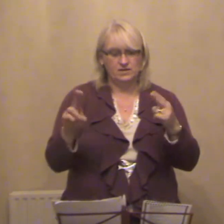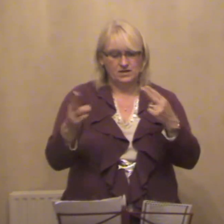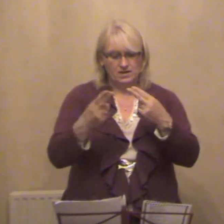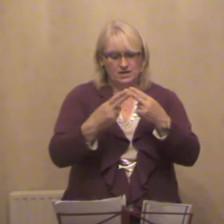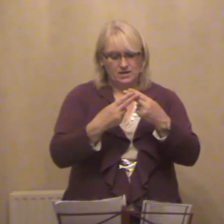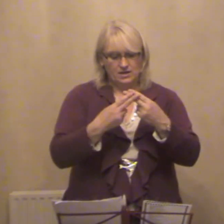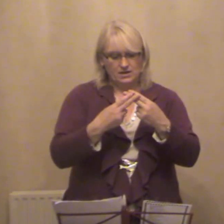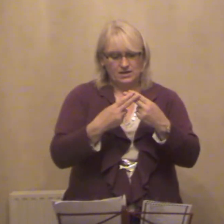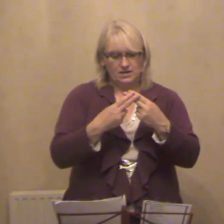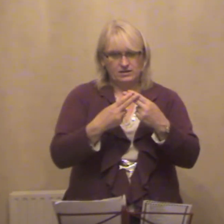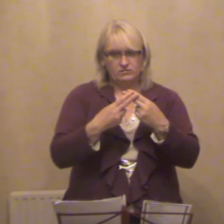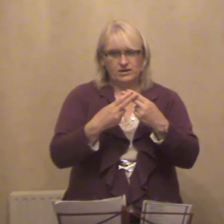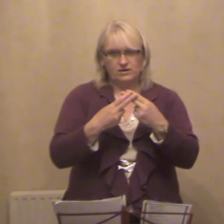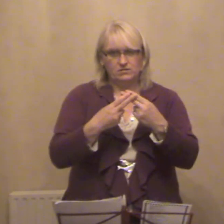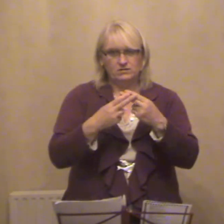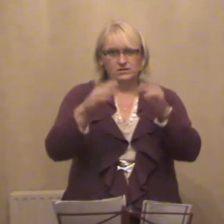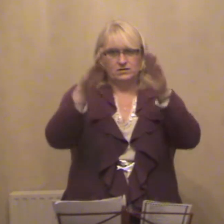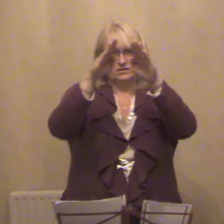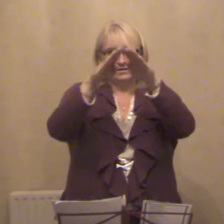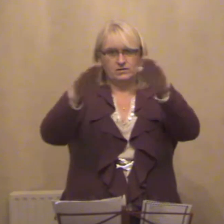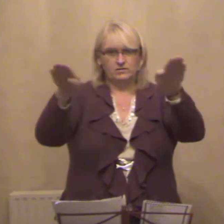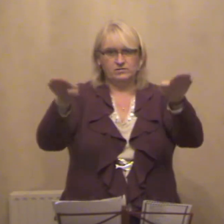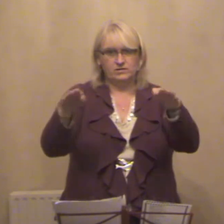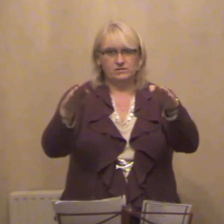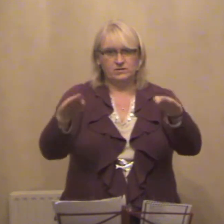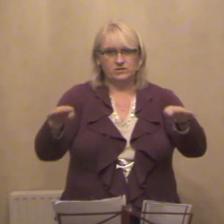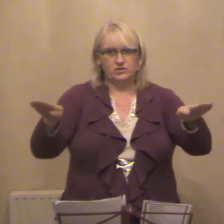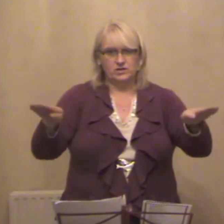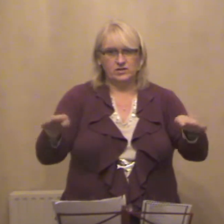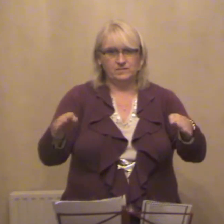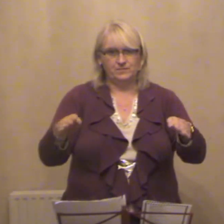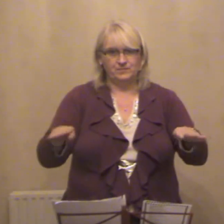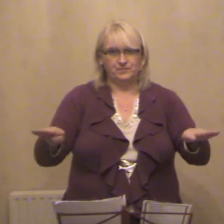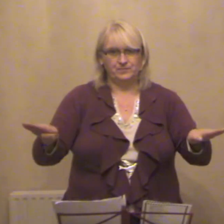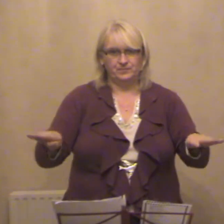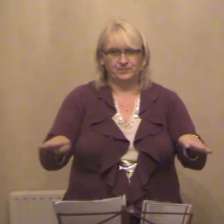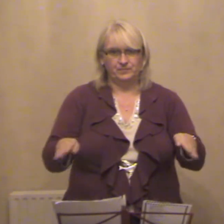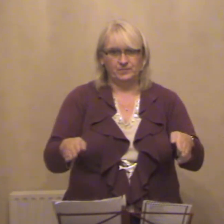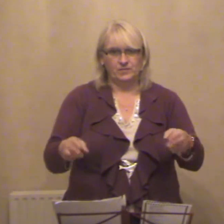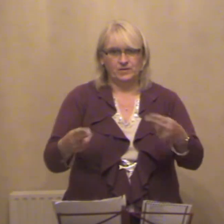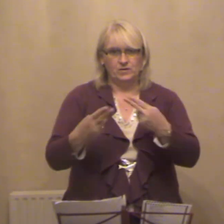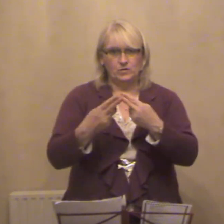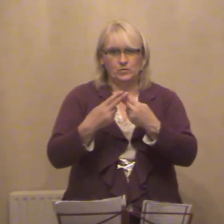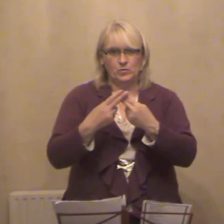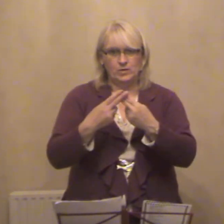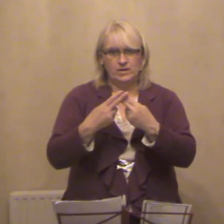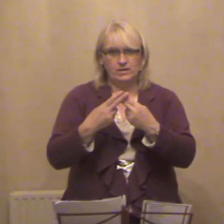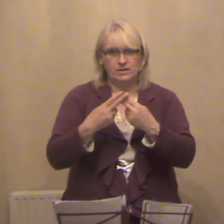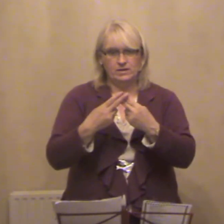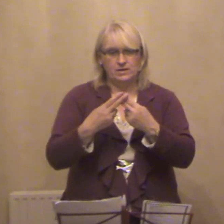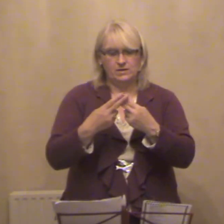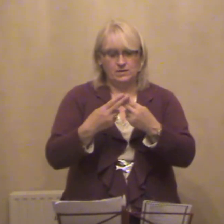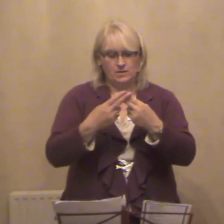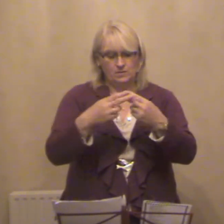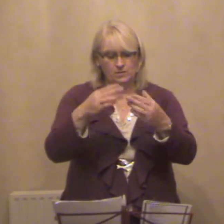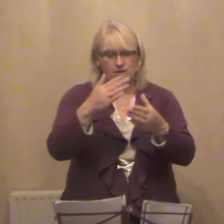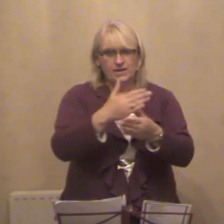gathered round the Christmas tree with my